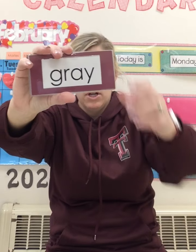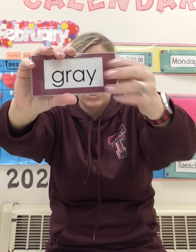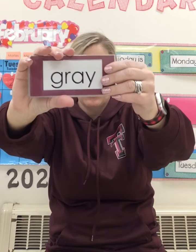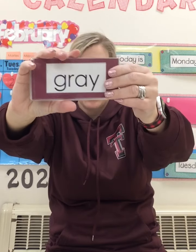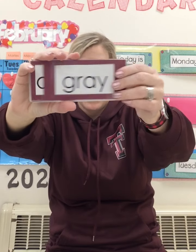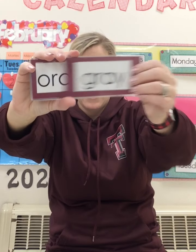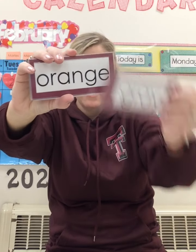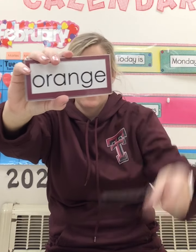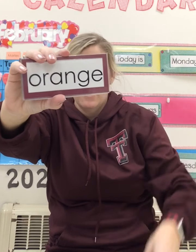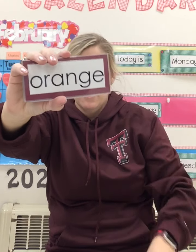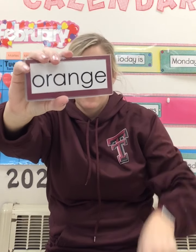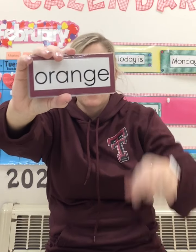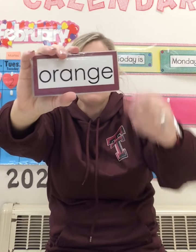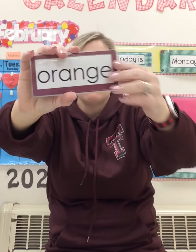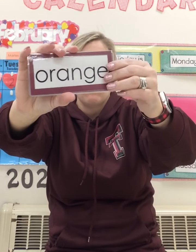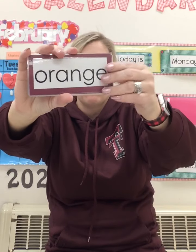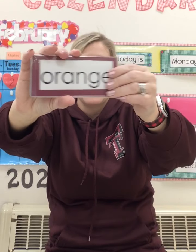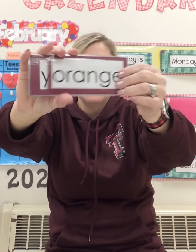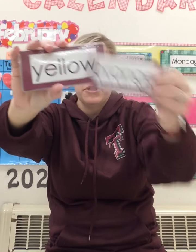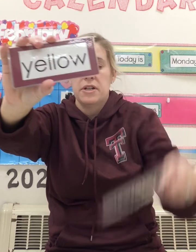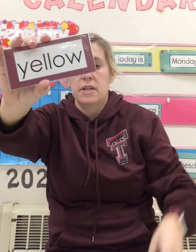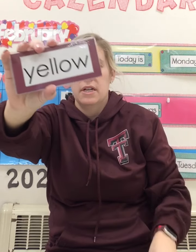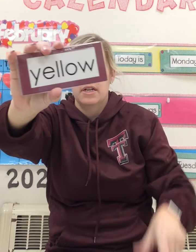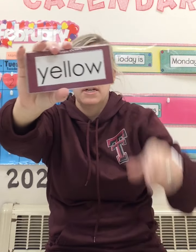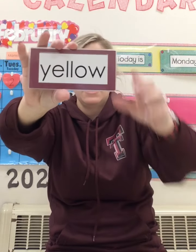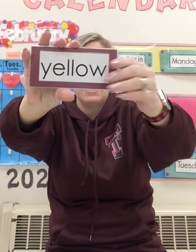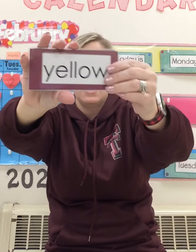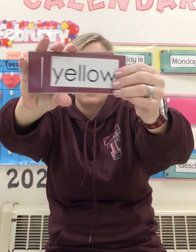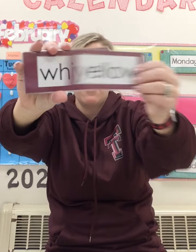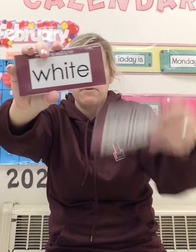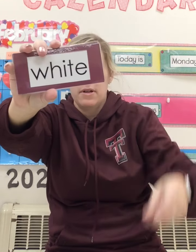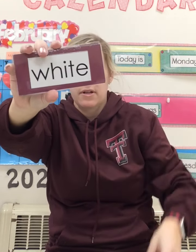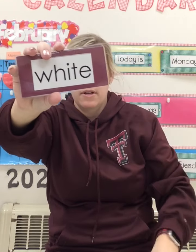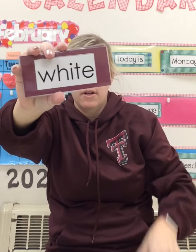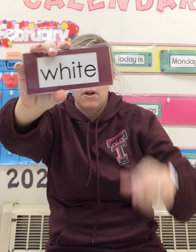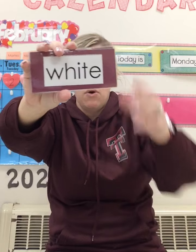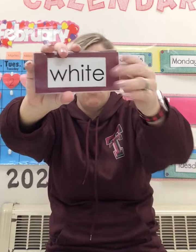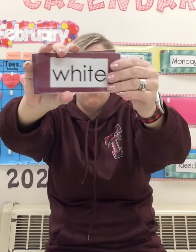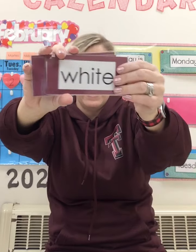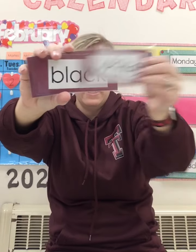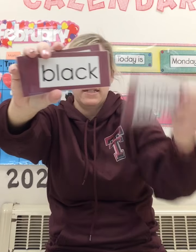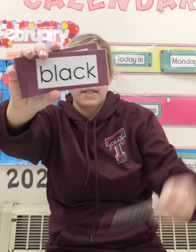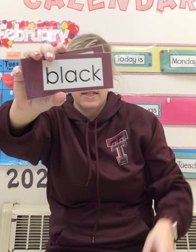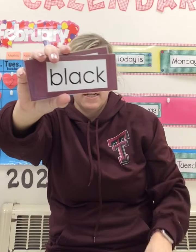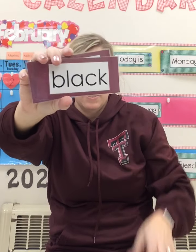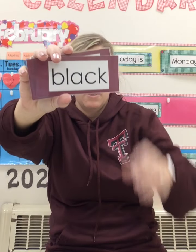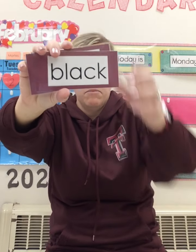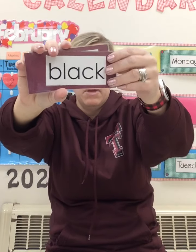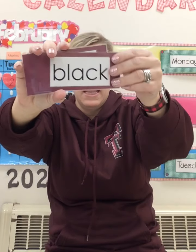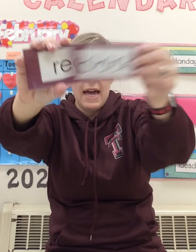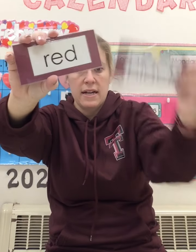grey, orange, yellow, white, black,